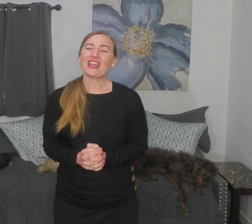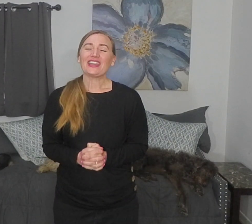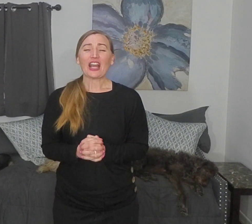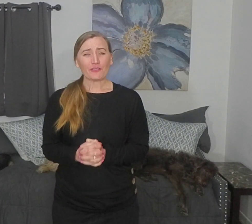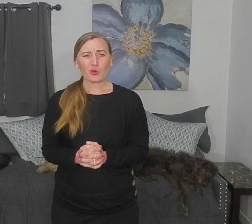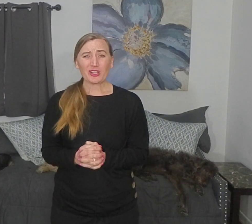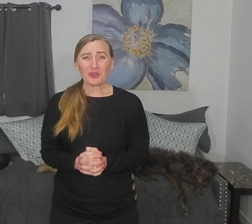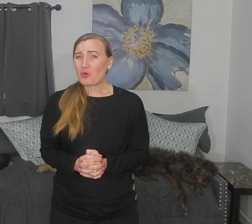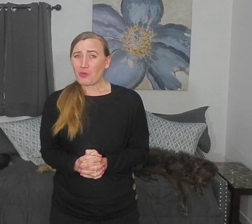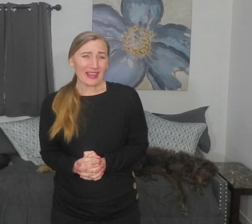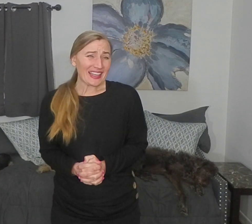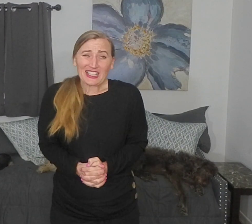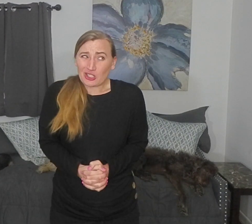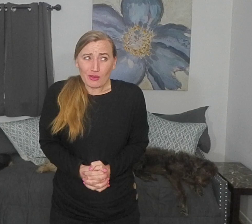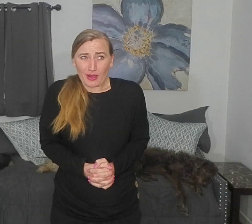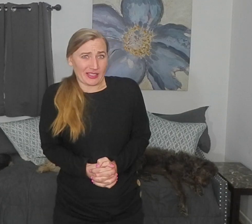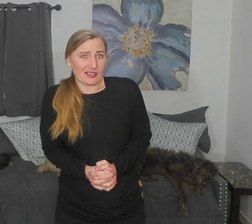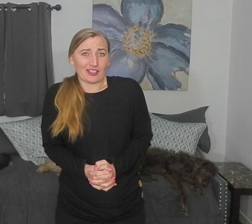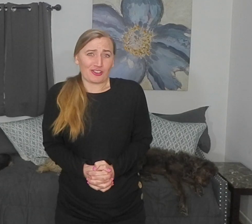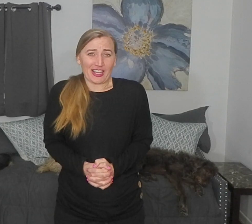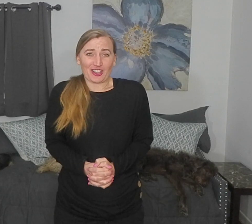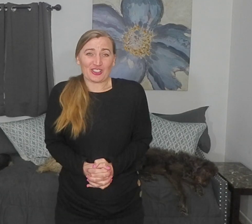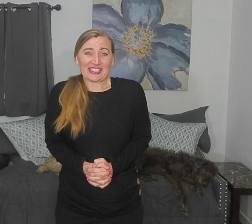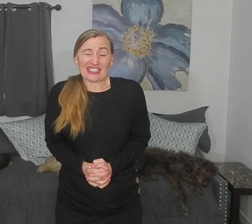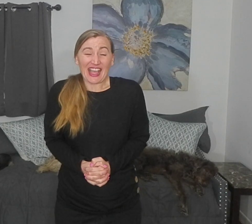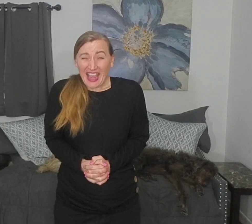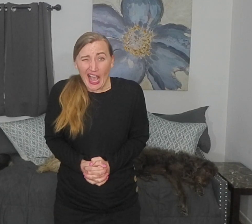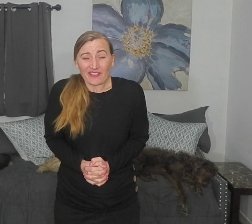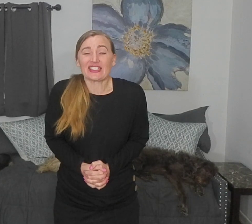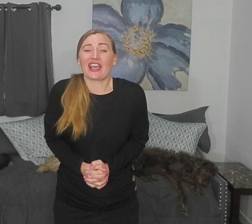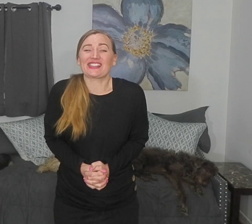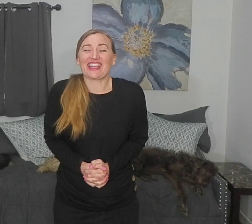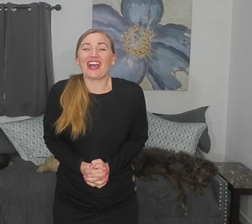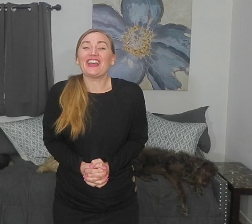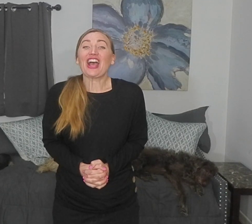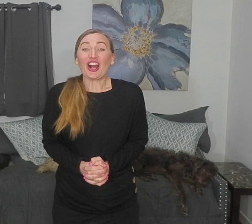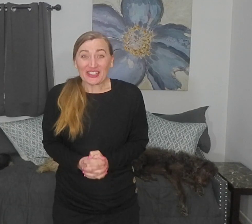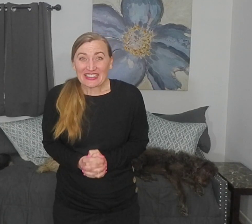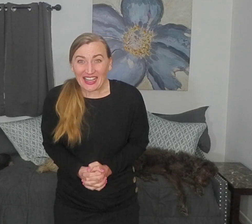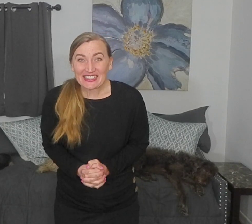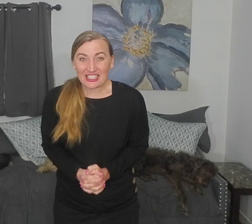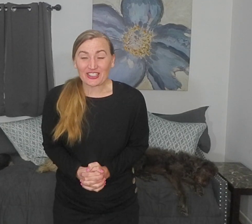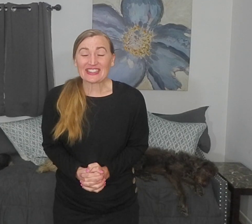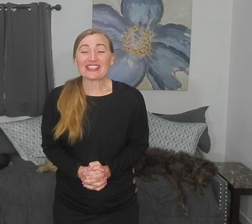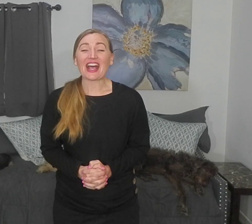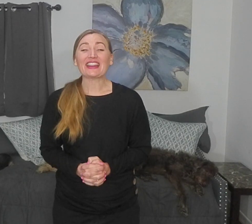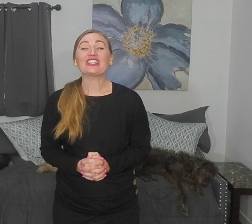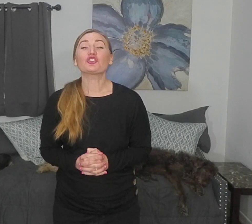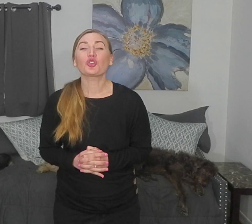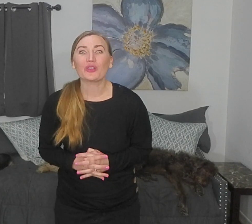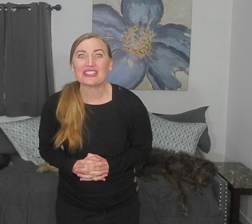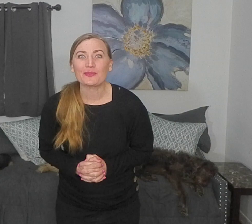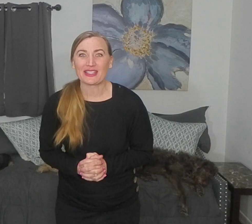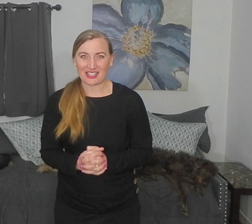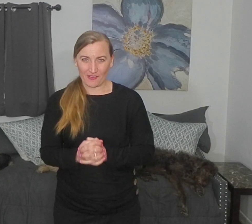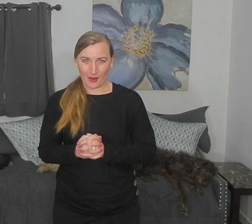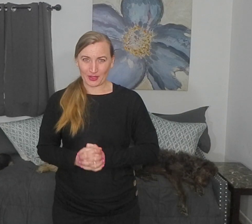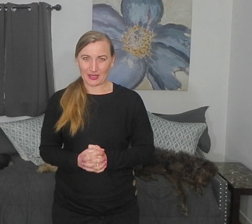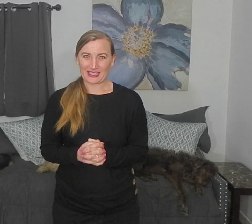Now, if you're wondering, well, what can I do about these clinical characteristics? I have ataxia. Our next series is on the treatment of upper limb